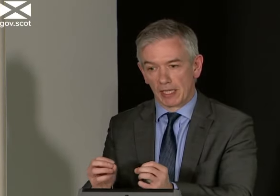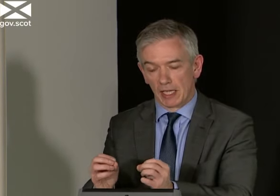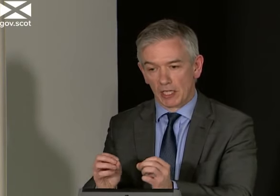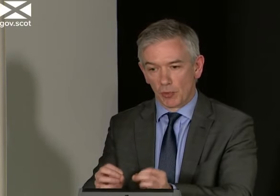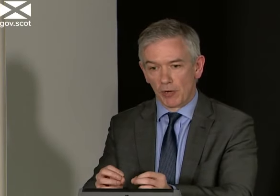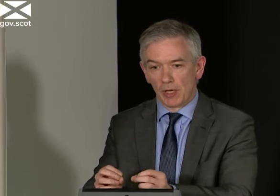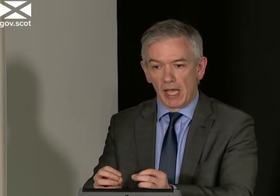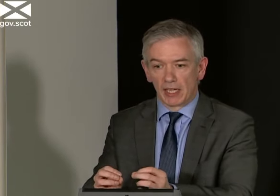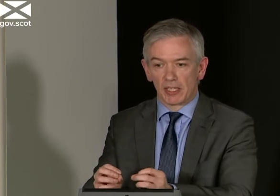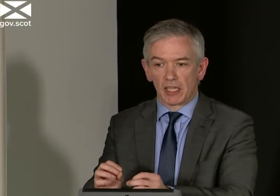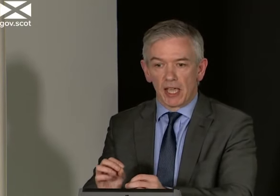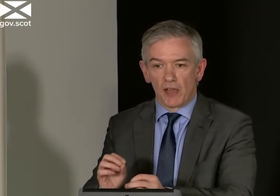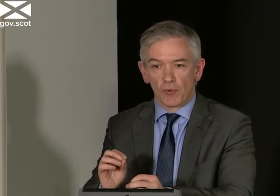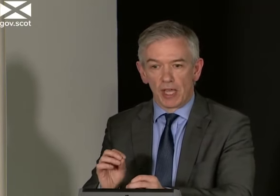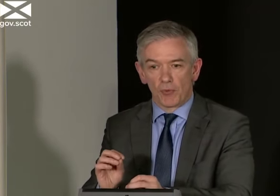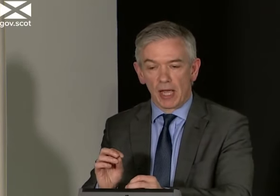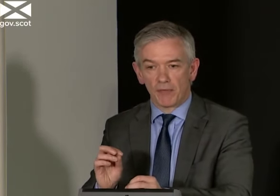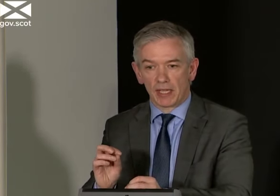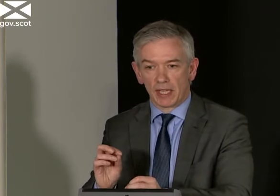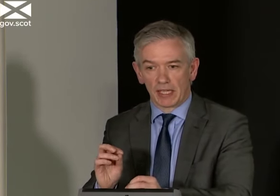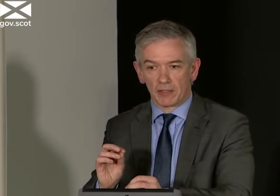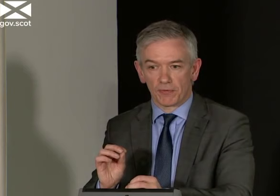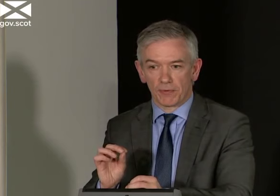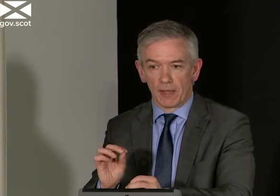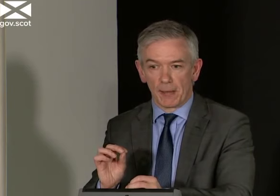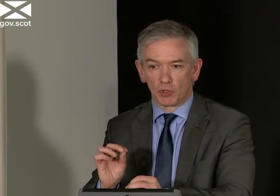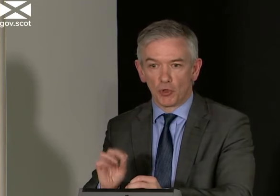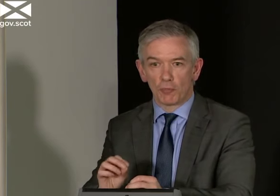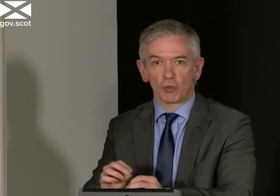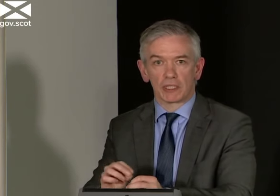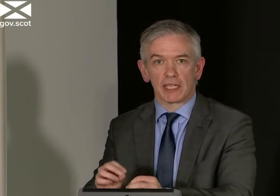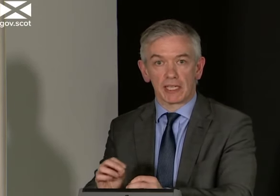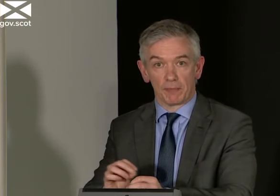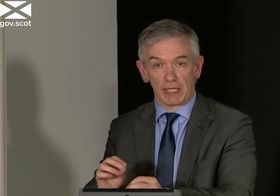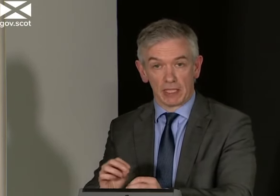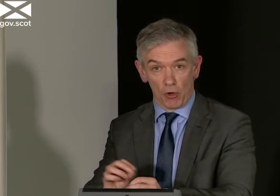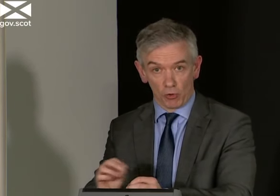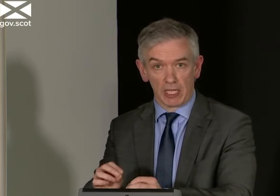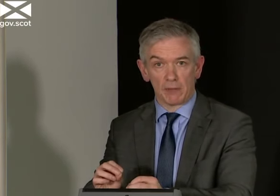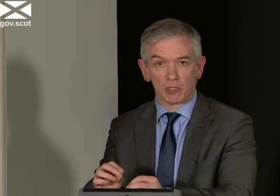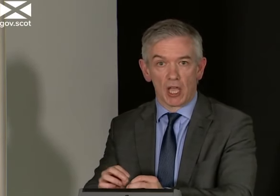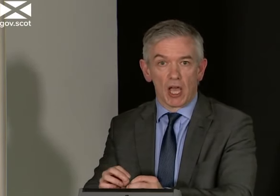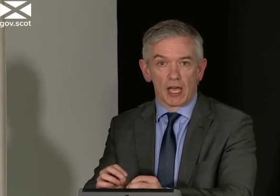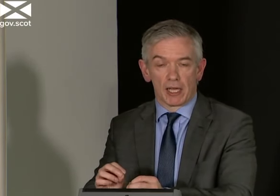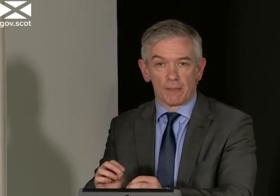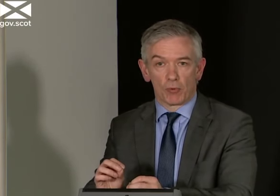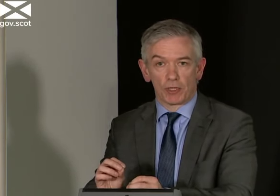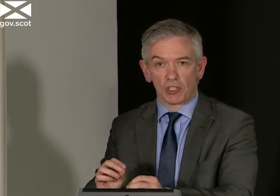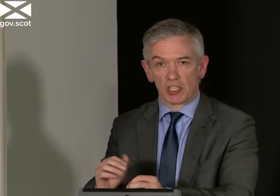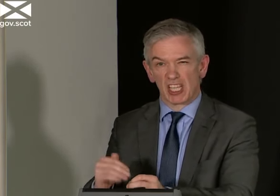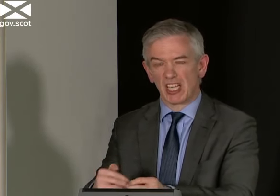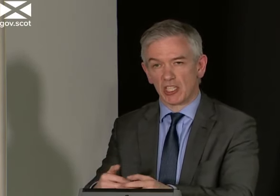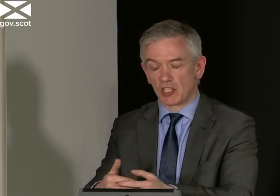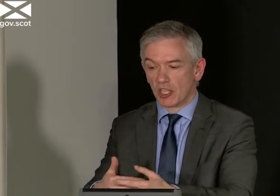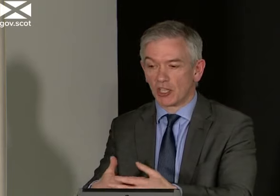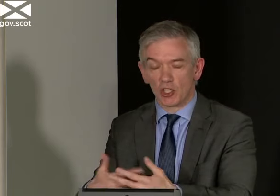as well. And I think if we have that kind of two-pronged attack in mind at all times, what